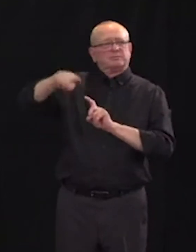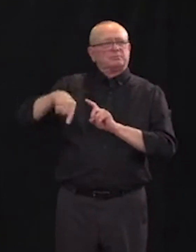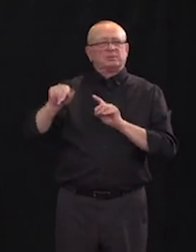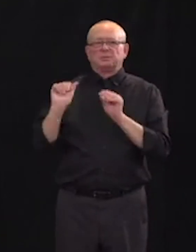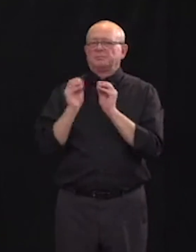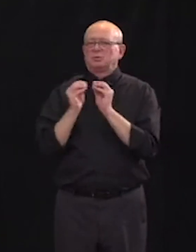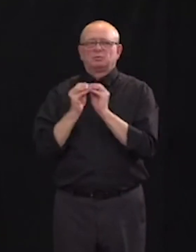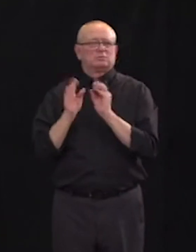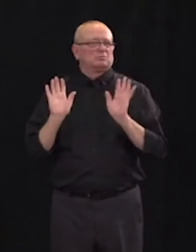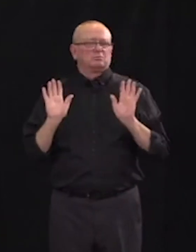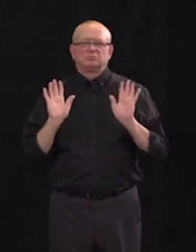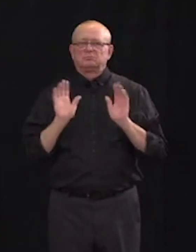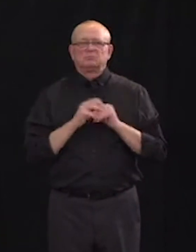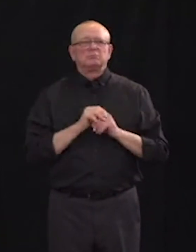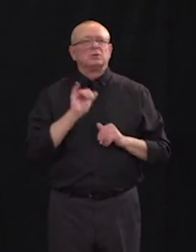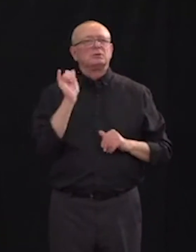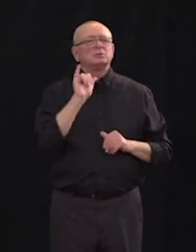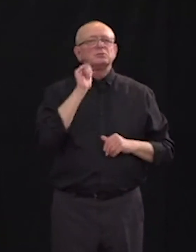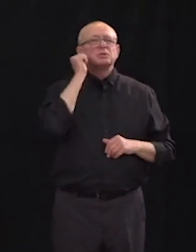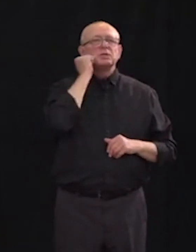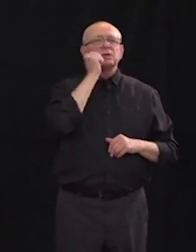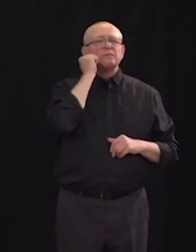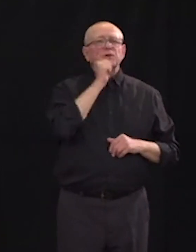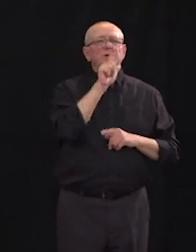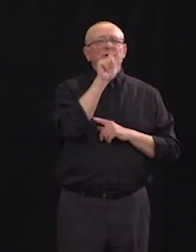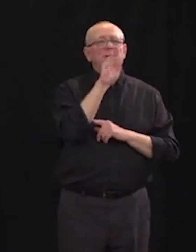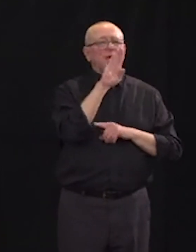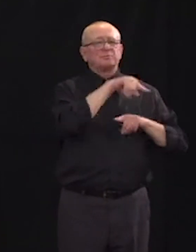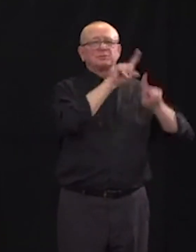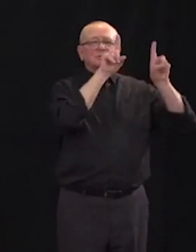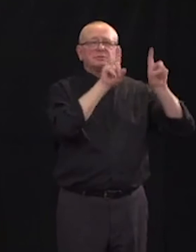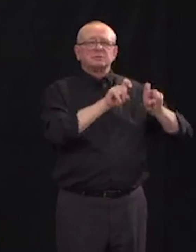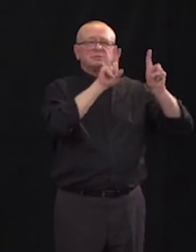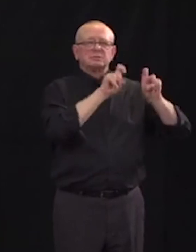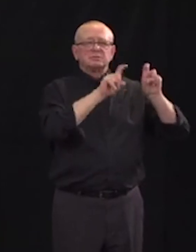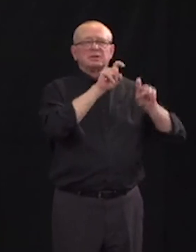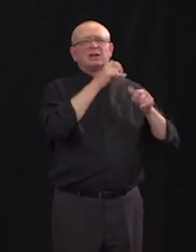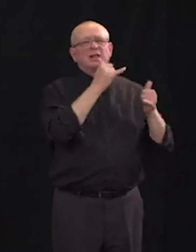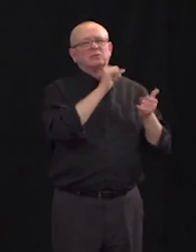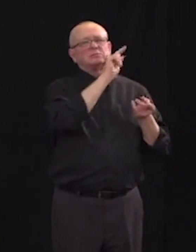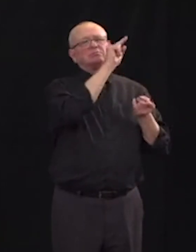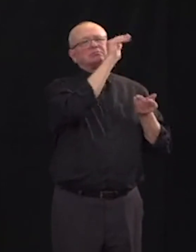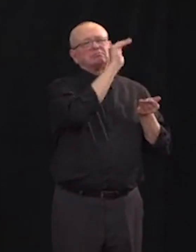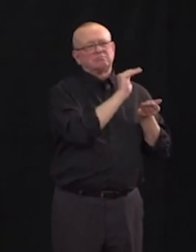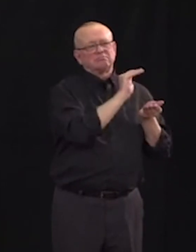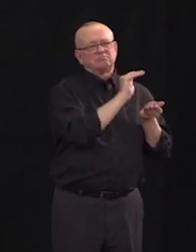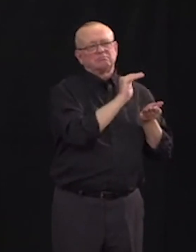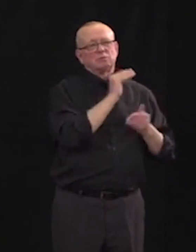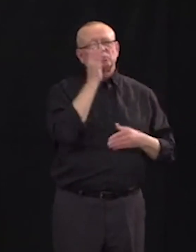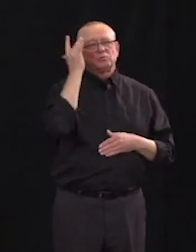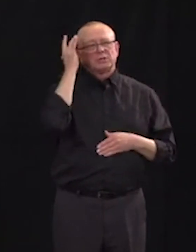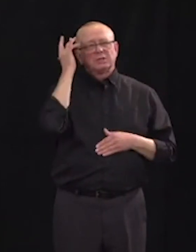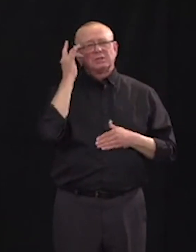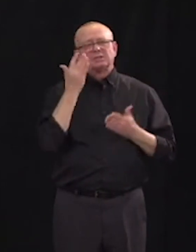in the total daily tests in the lab over the past few days, given some challenges with lab testing supplies.